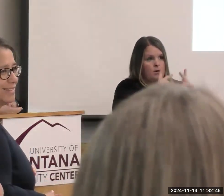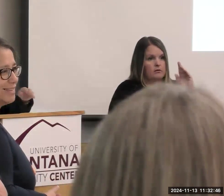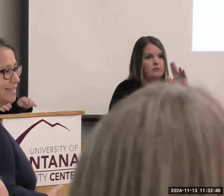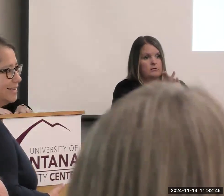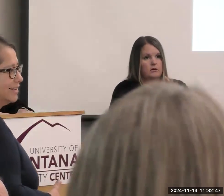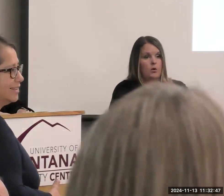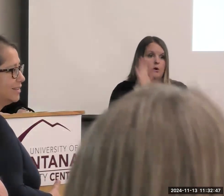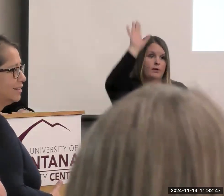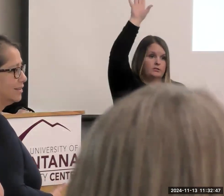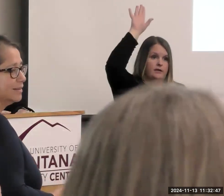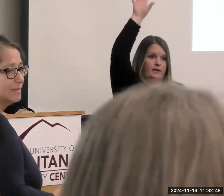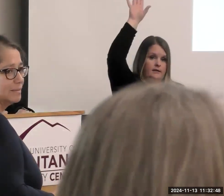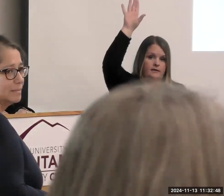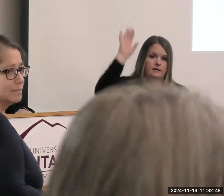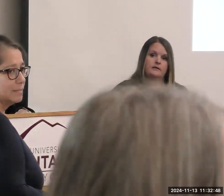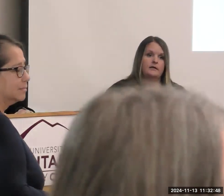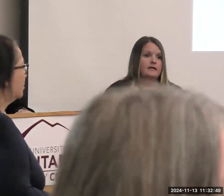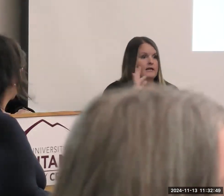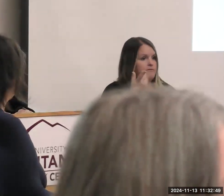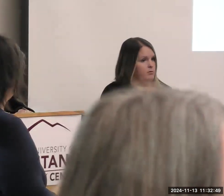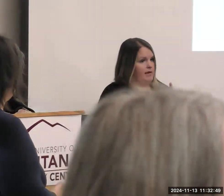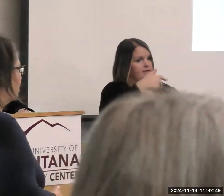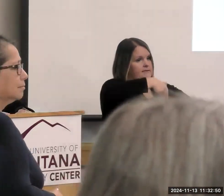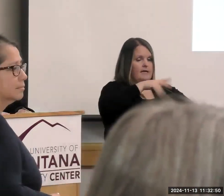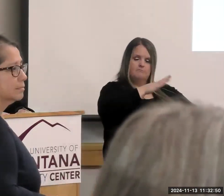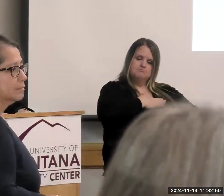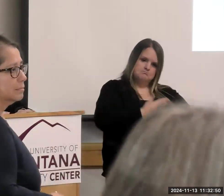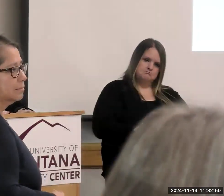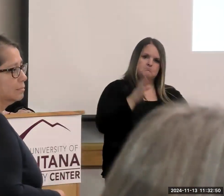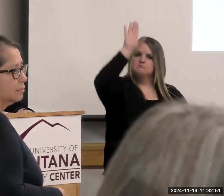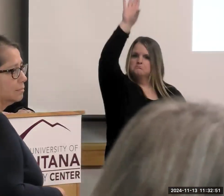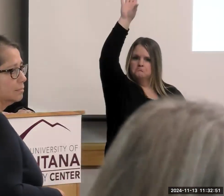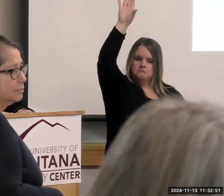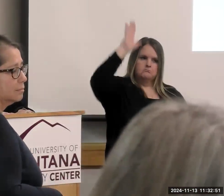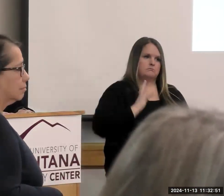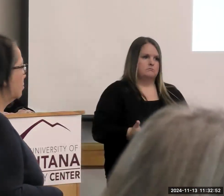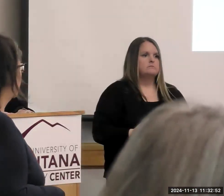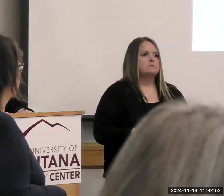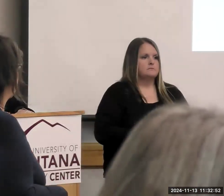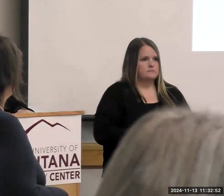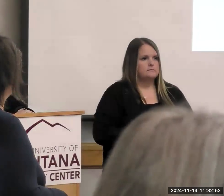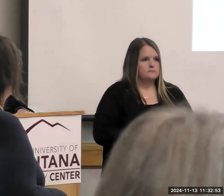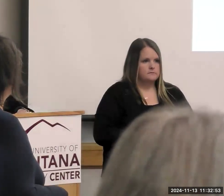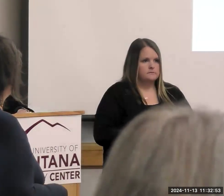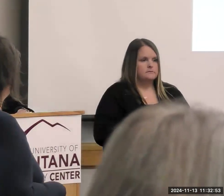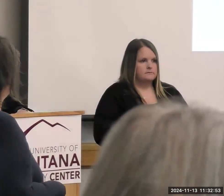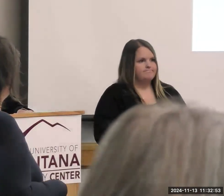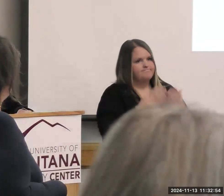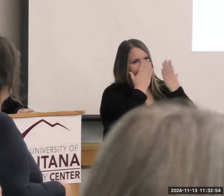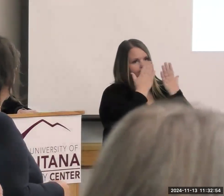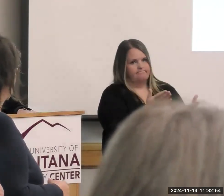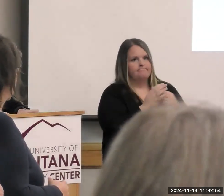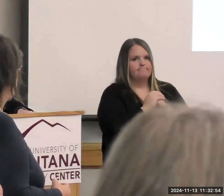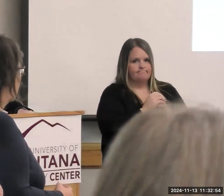Okay. Or raise your hand. Or... If you can't stand, you can raise your hand. Yeah. Okay. Thank you.